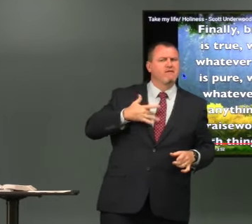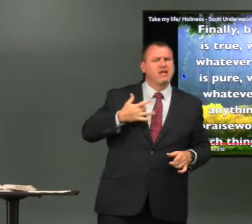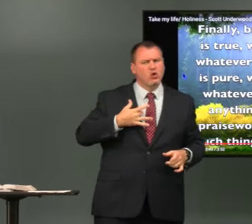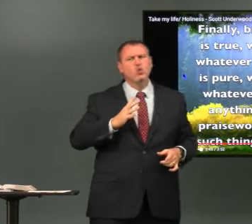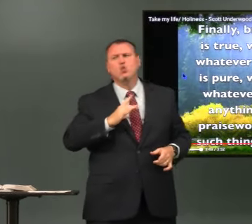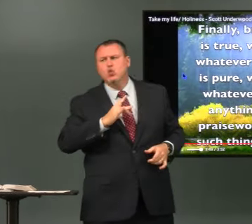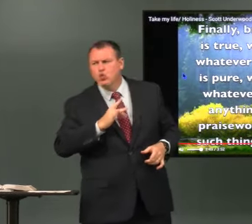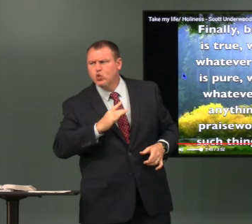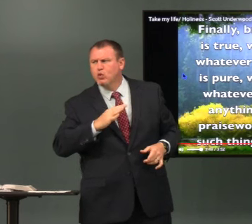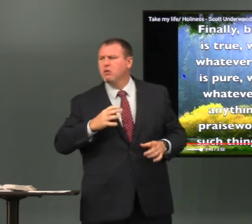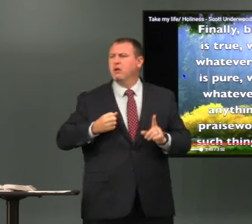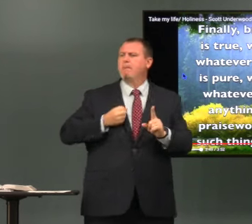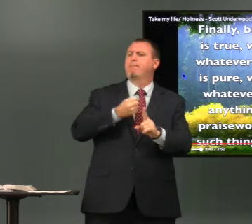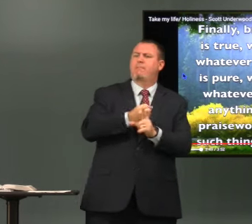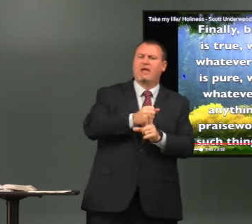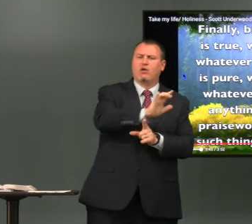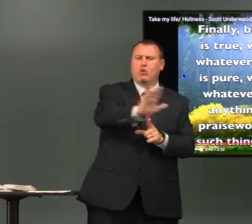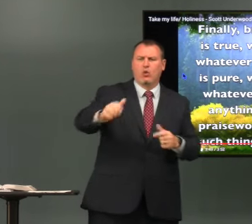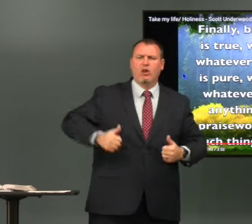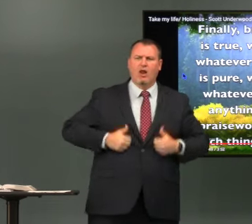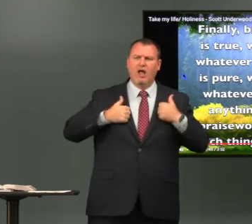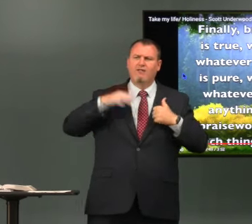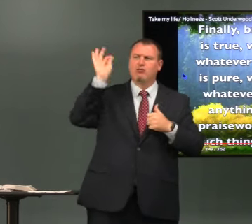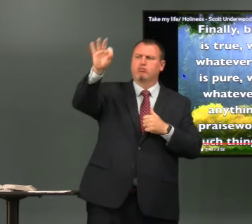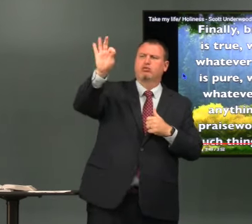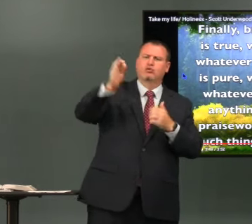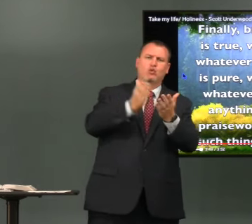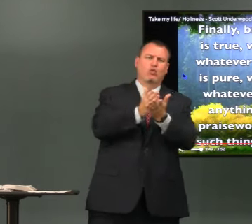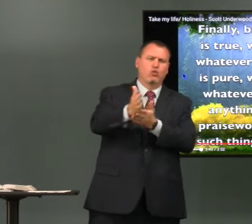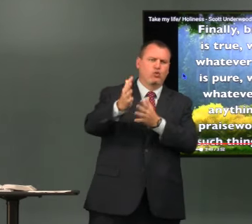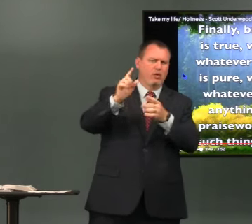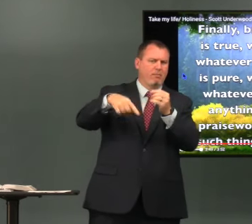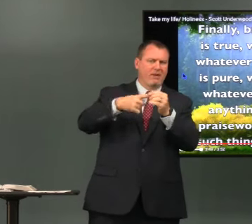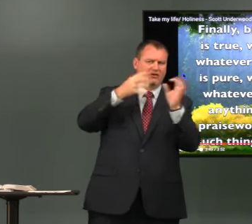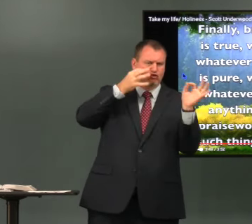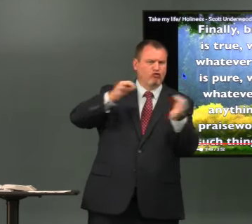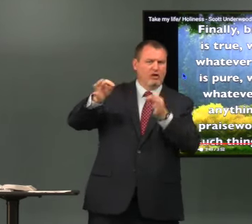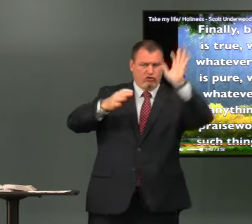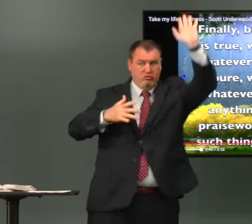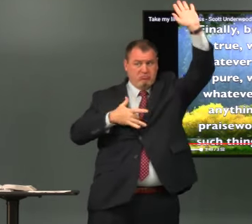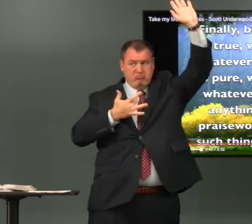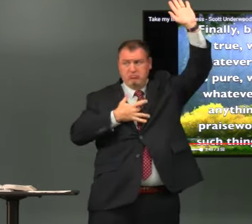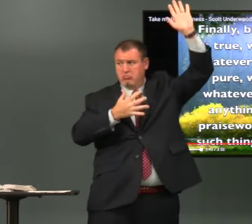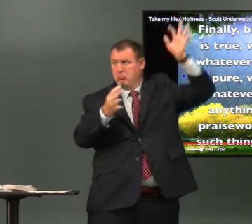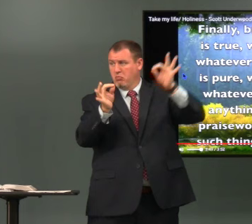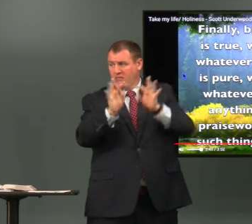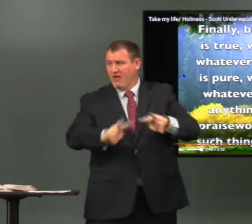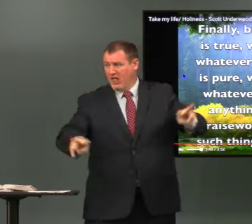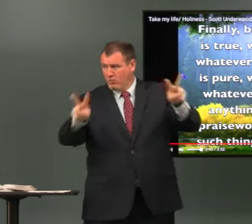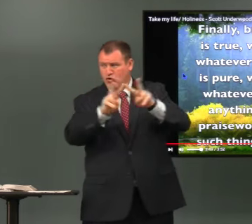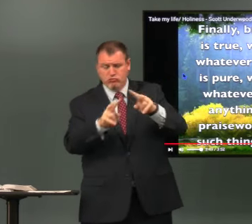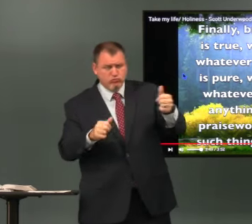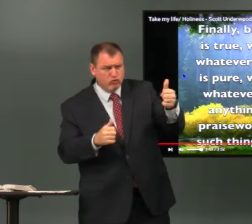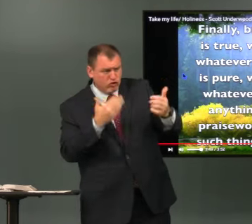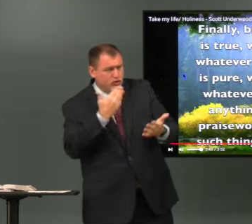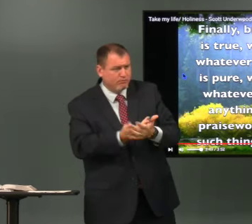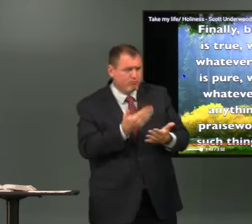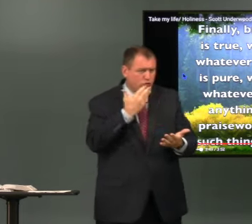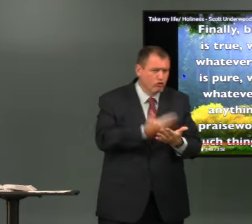who feels that that impacted your life talking about distractions it was very valuable